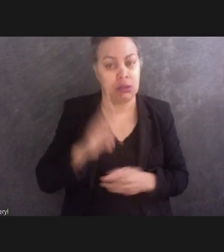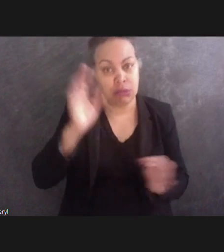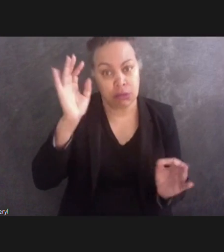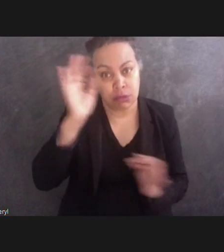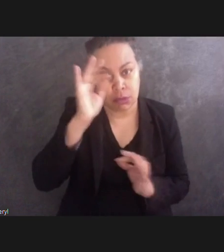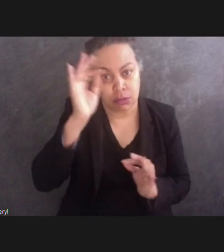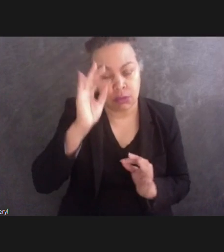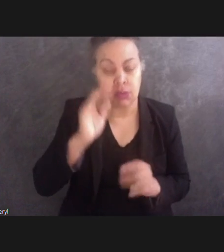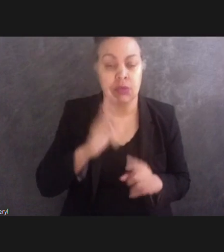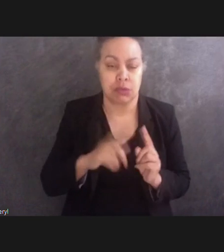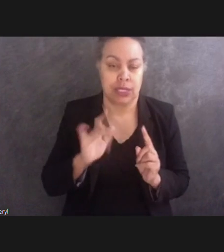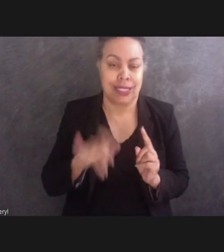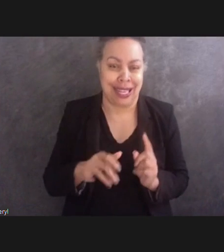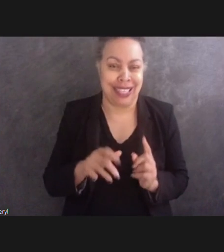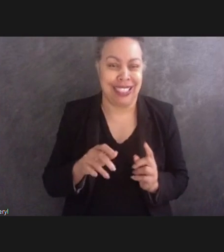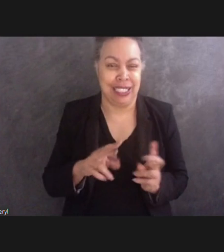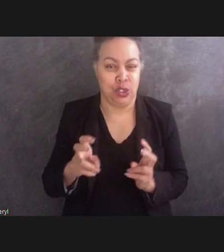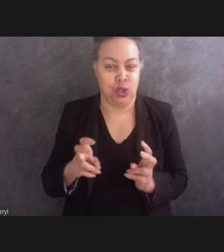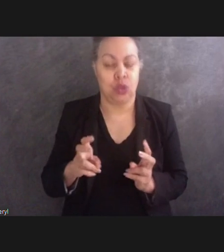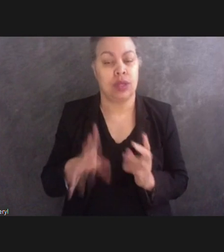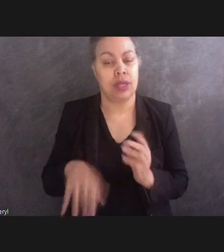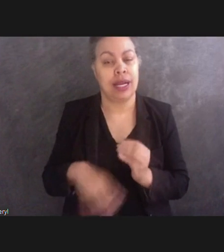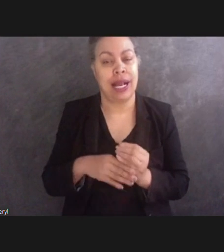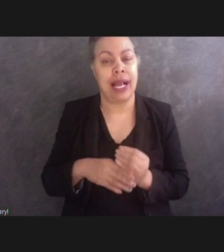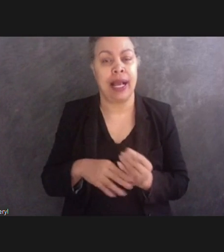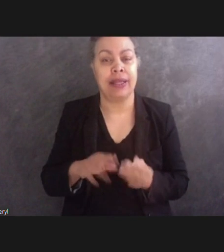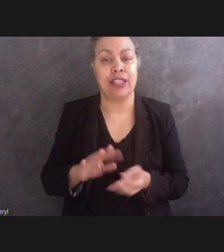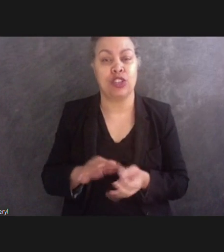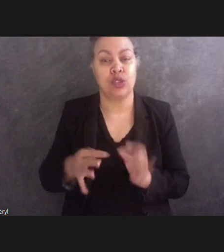interpretive media such as signs or other NPS materials.